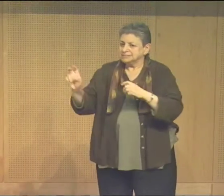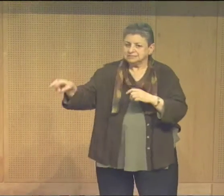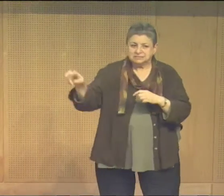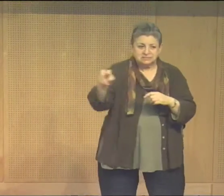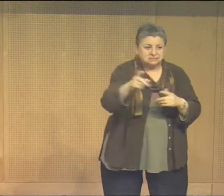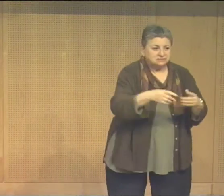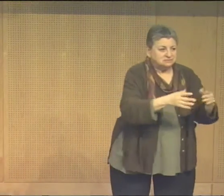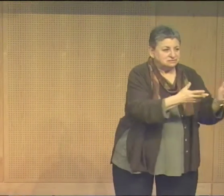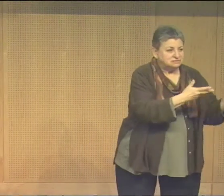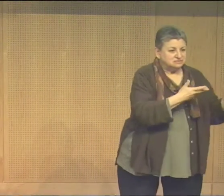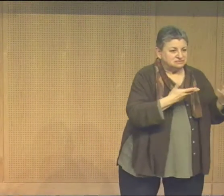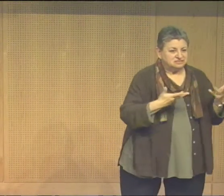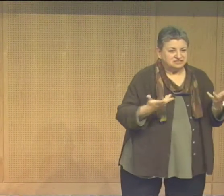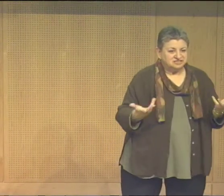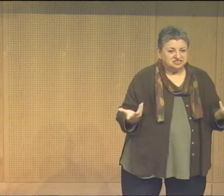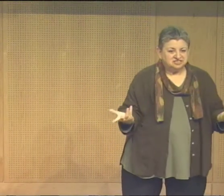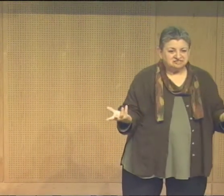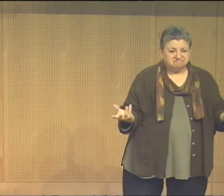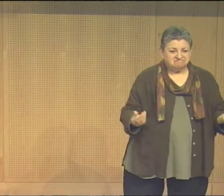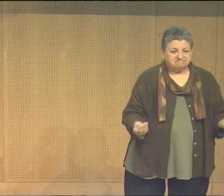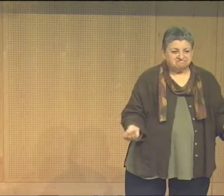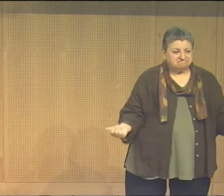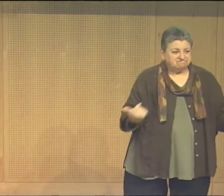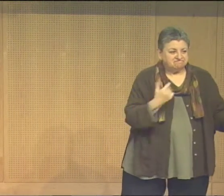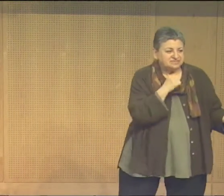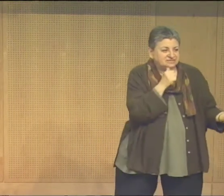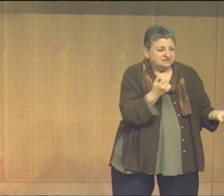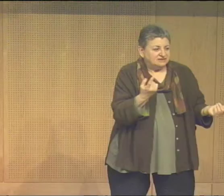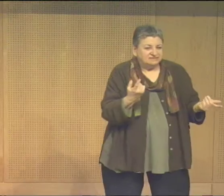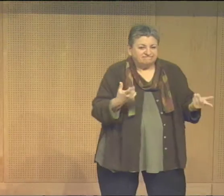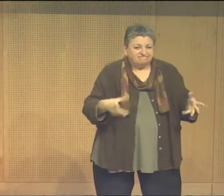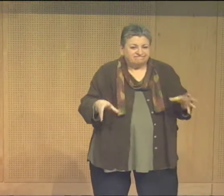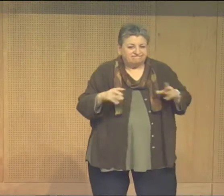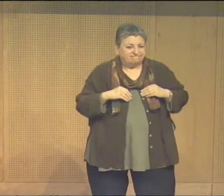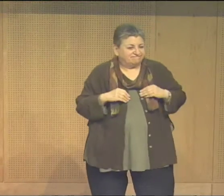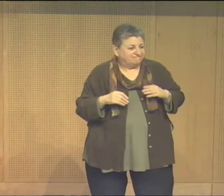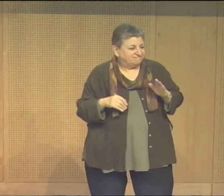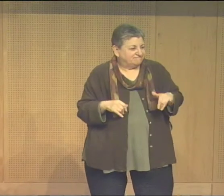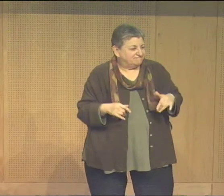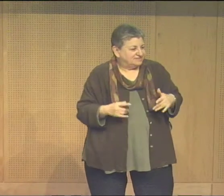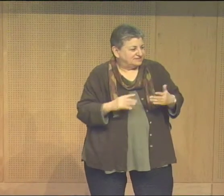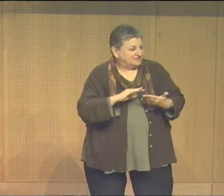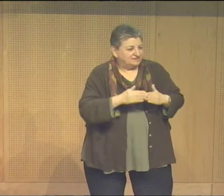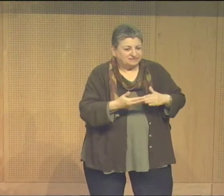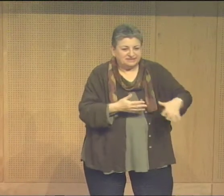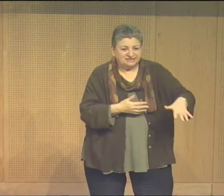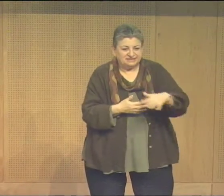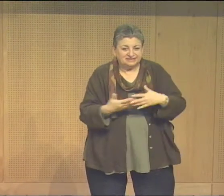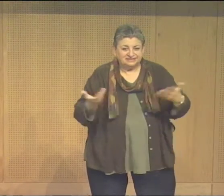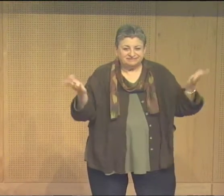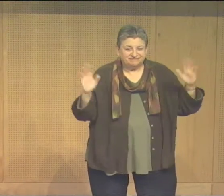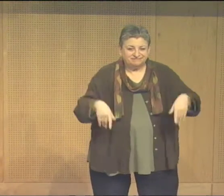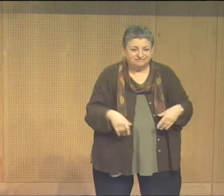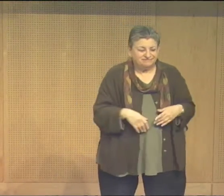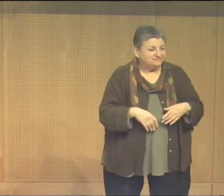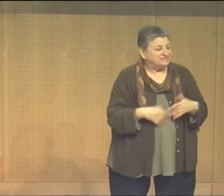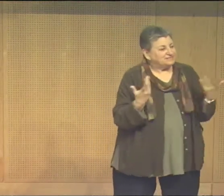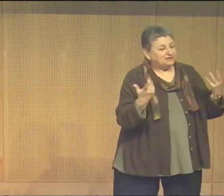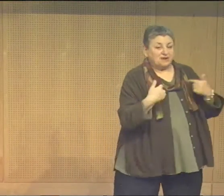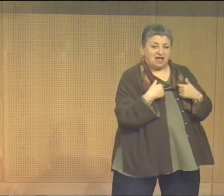tried to push that as a term to be used but it just sort of never worked out it sort of faded away and it was never